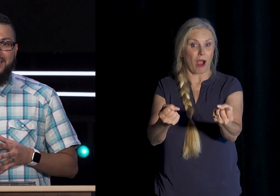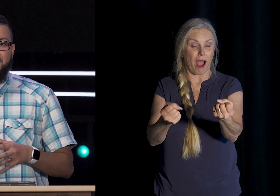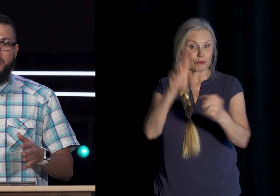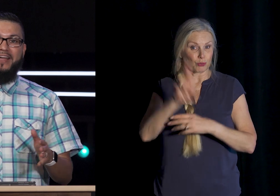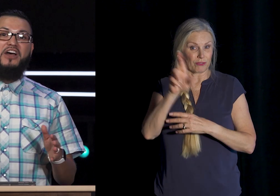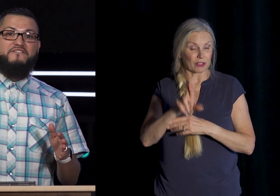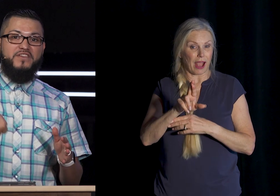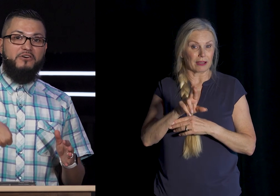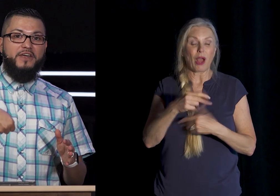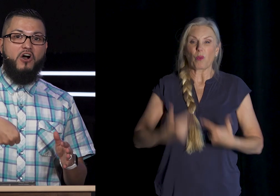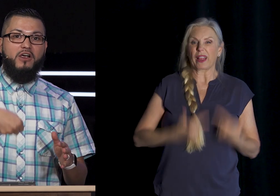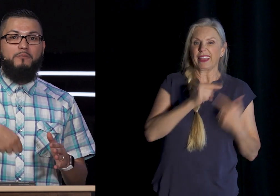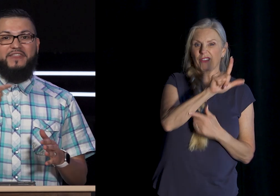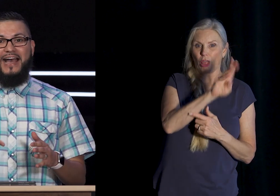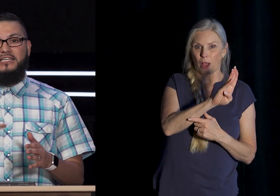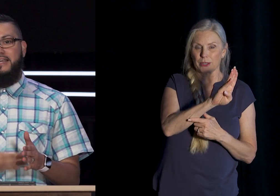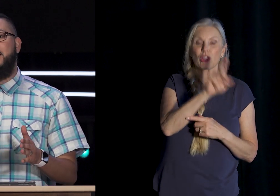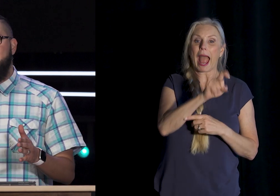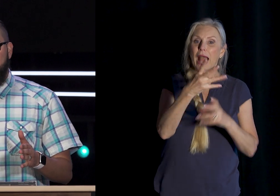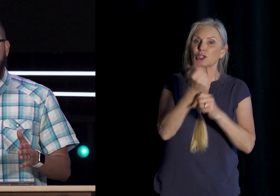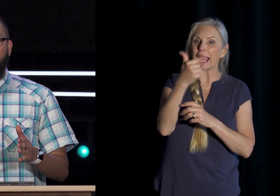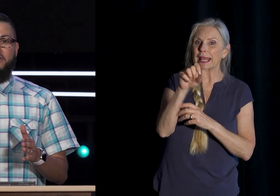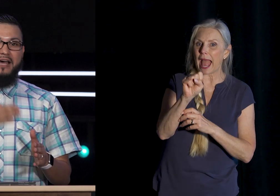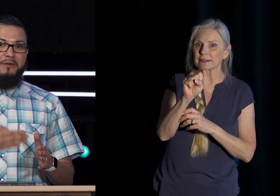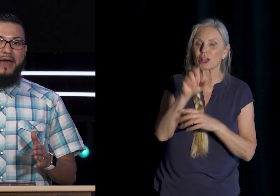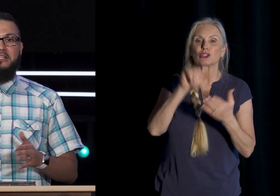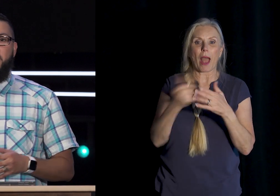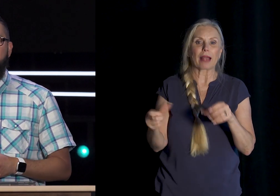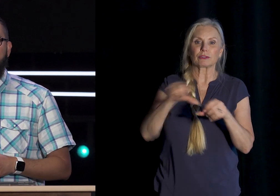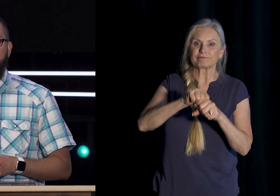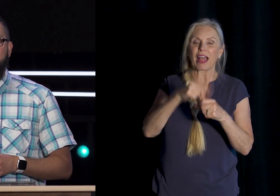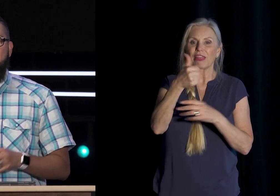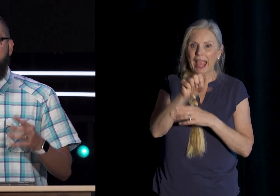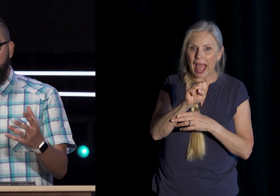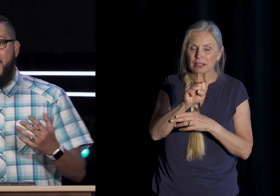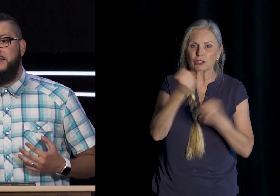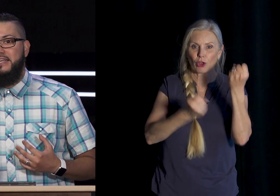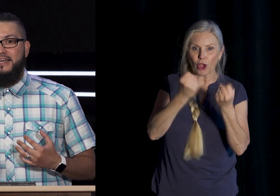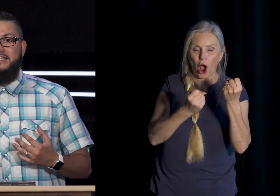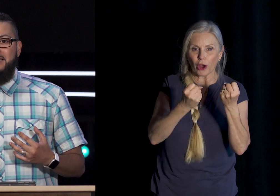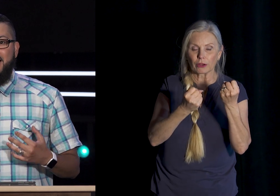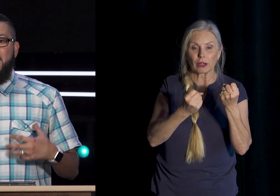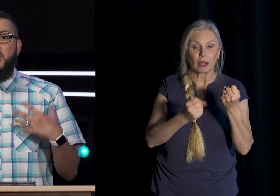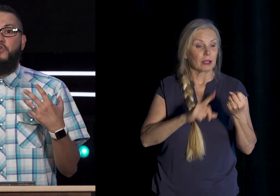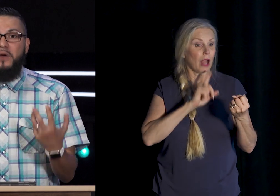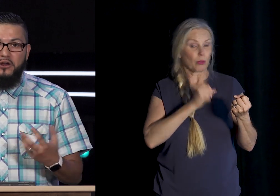Station So I Could Fill The Car Up With Gas To Get To To Long Beach Now The Reality Is Is In A Greater